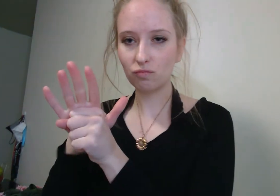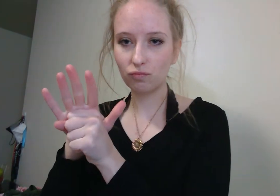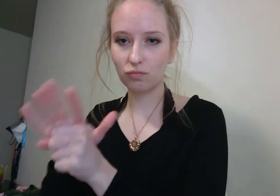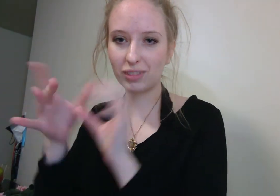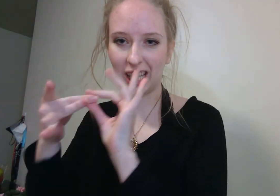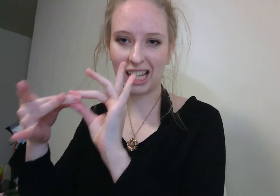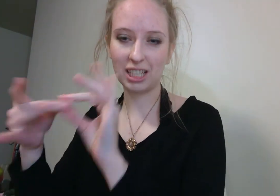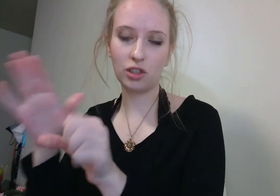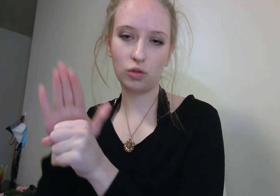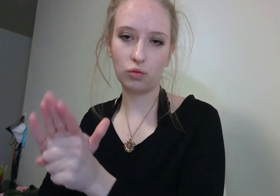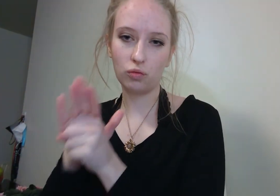trip.